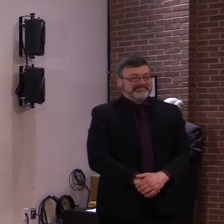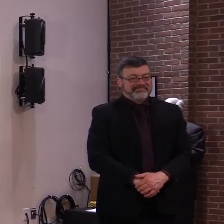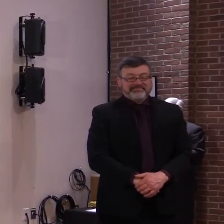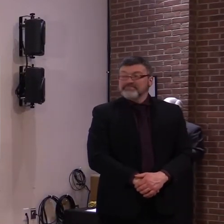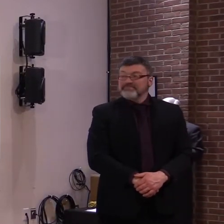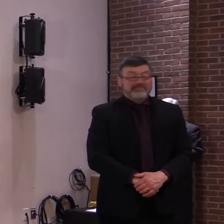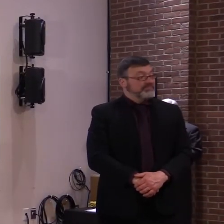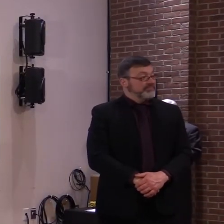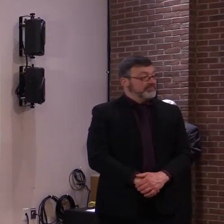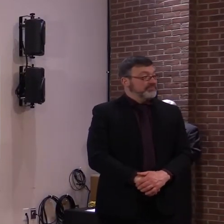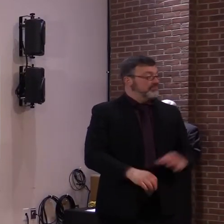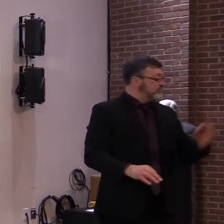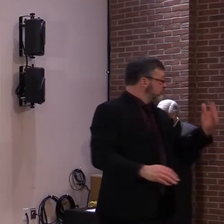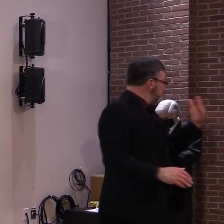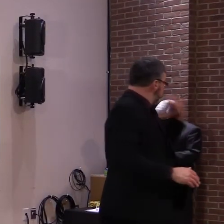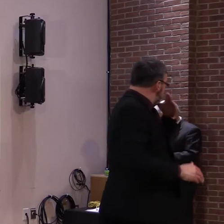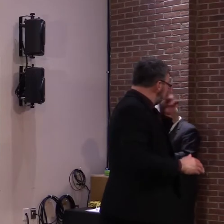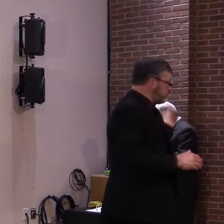Thank you, Secretary Smith.